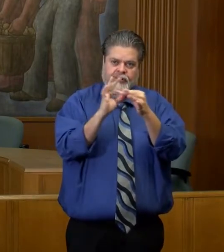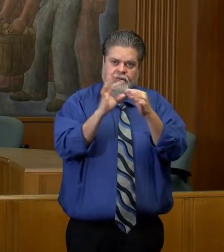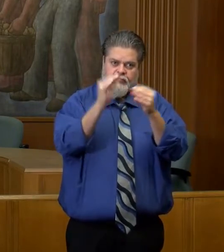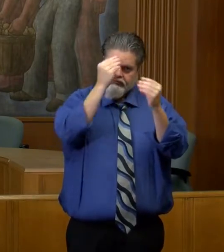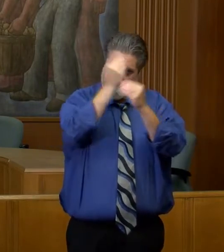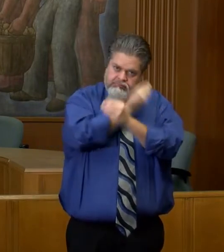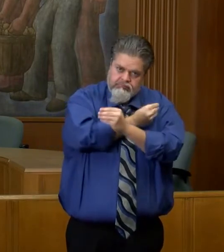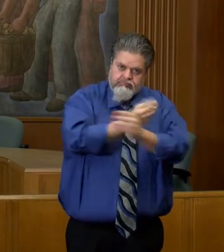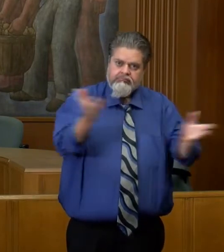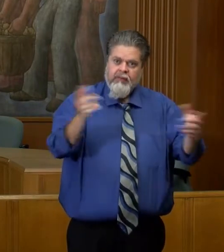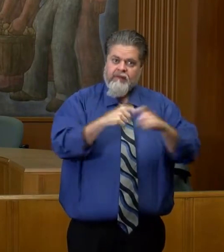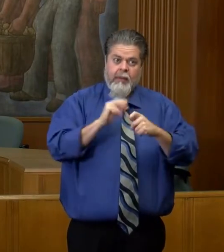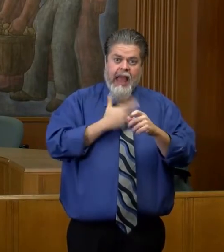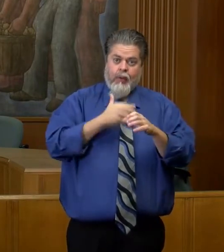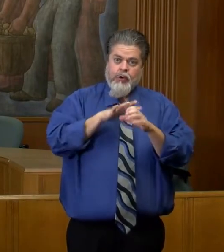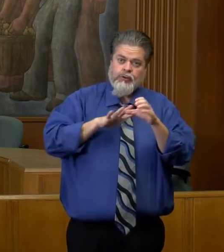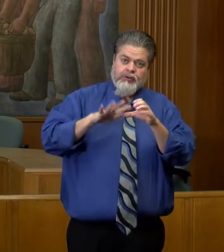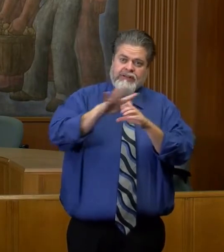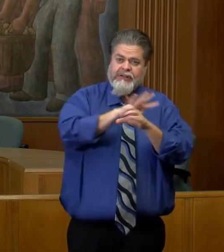from this region.